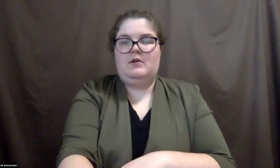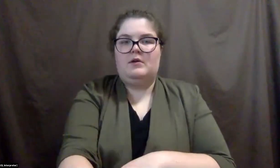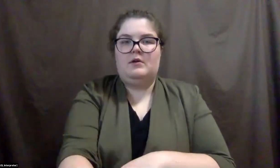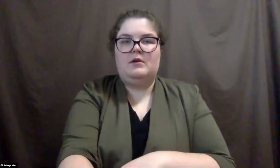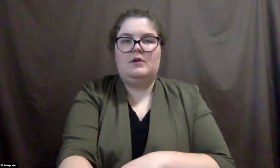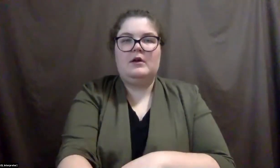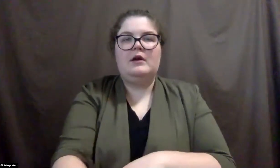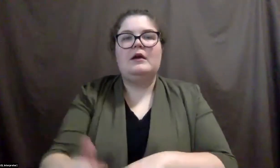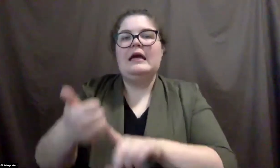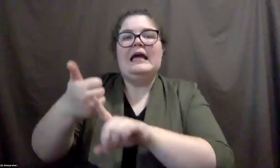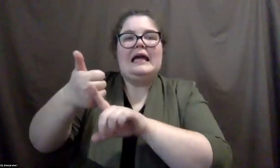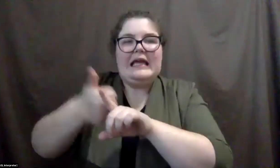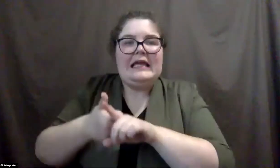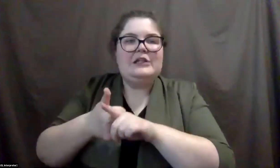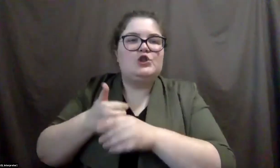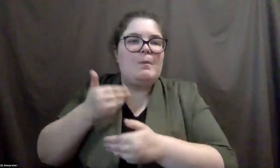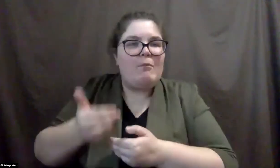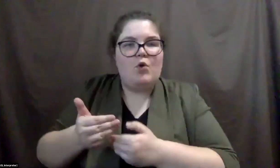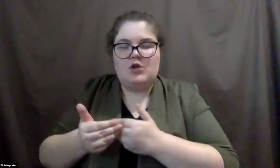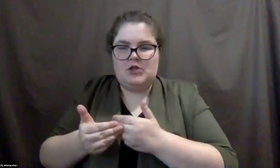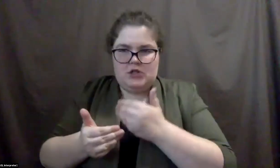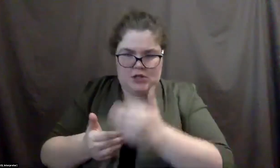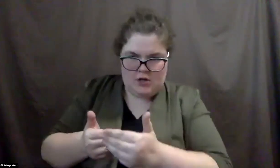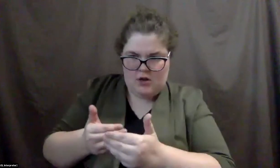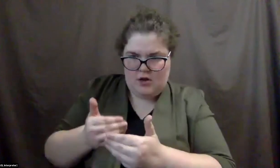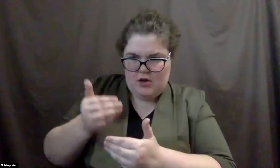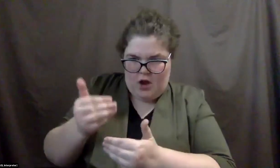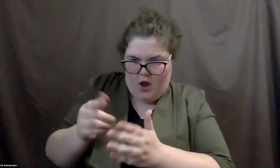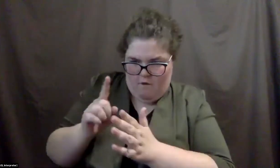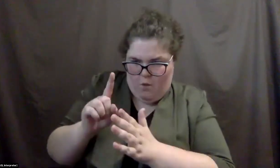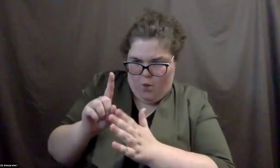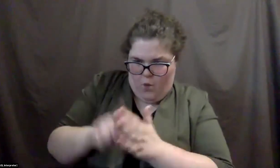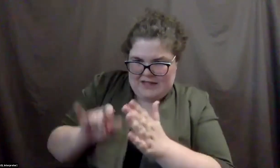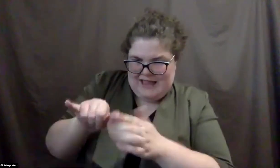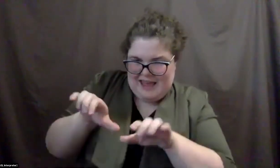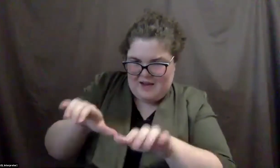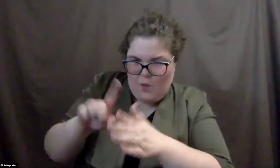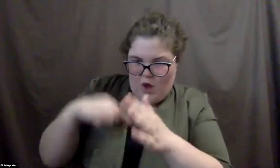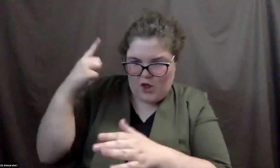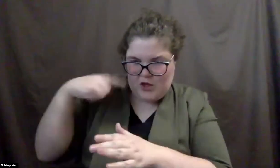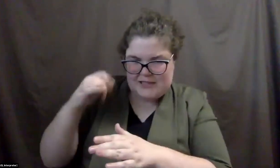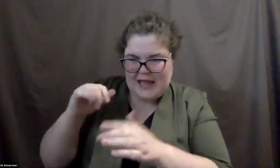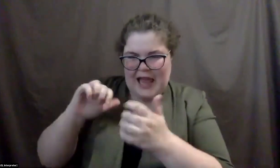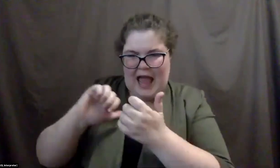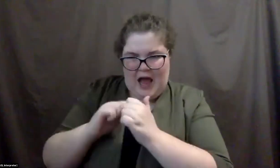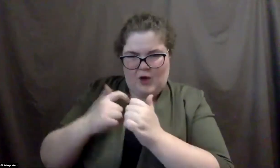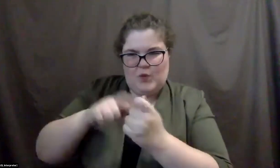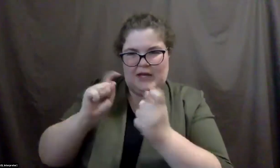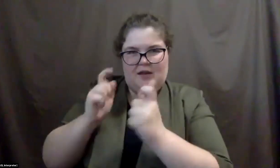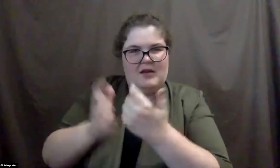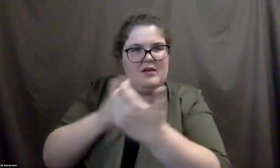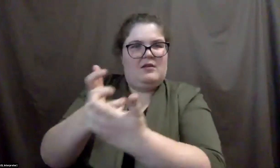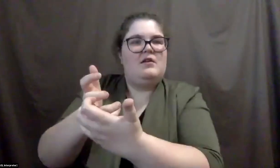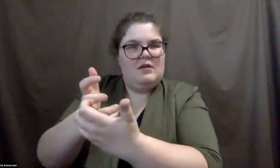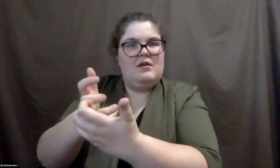each portion of what it entails to actually do that, um, that art project or art